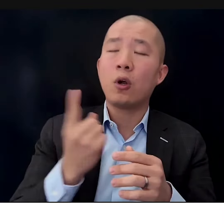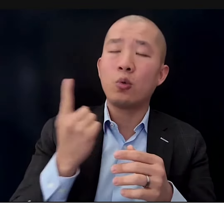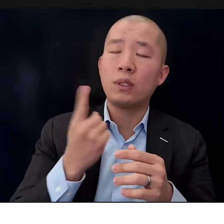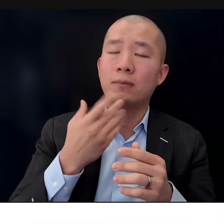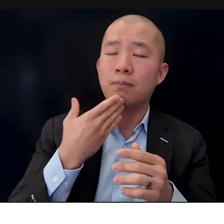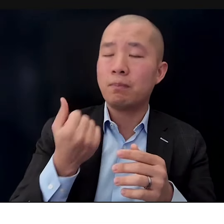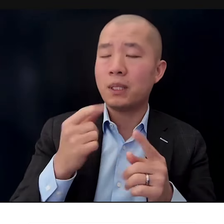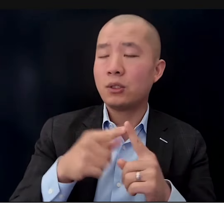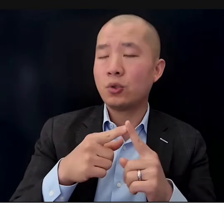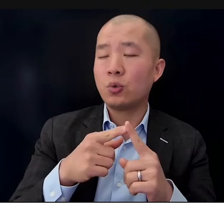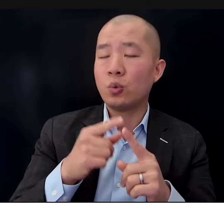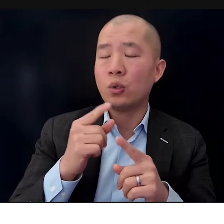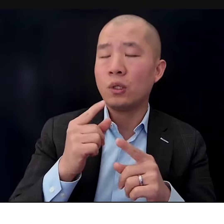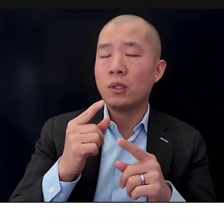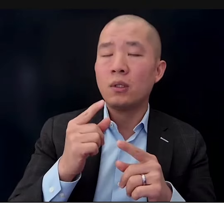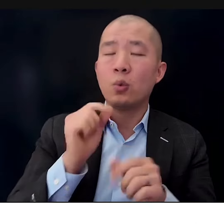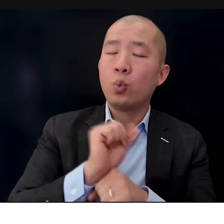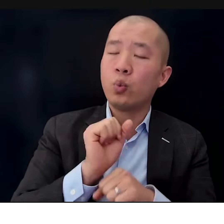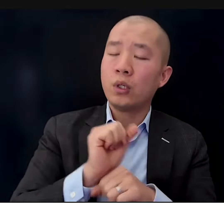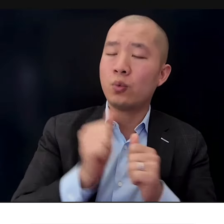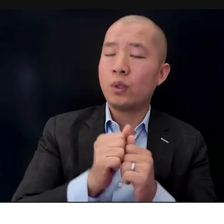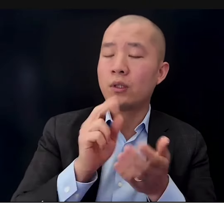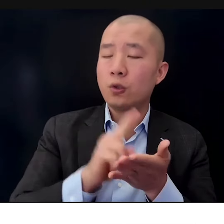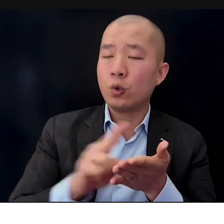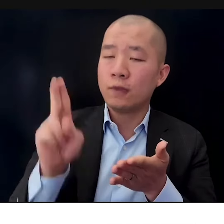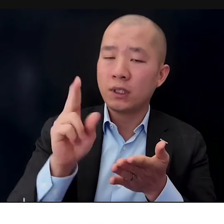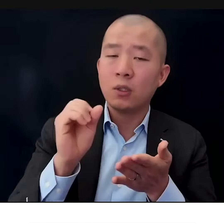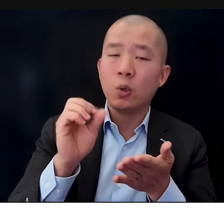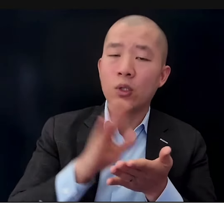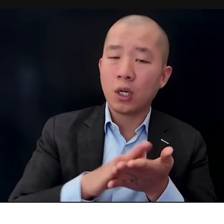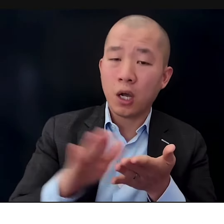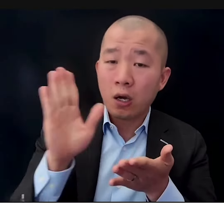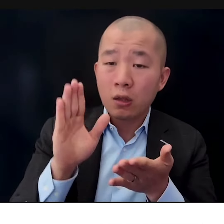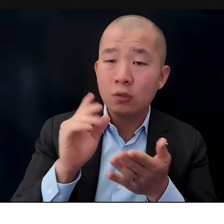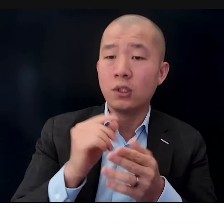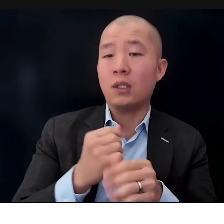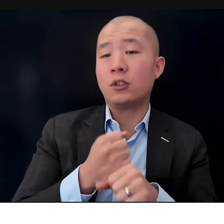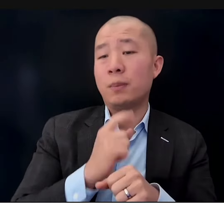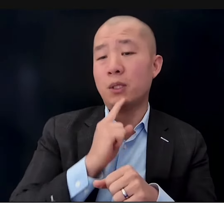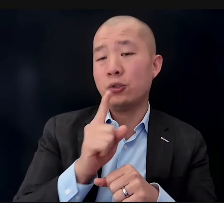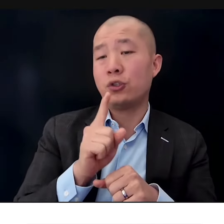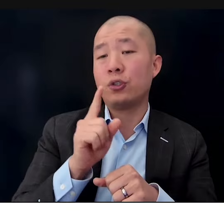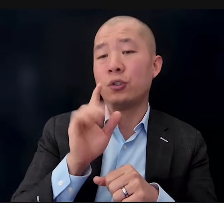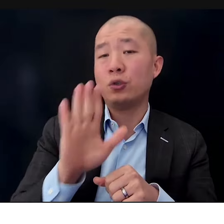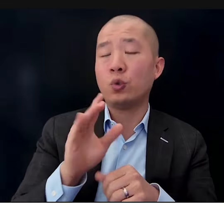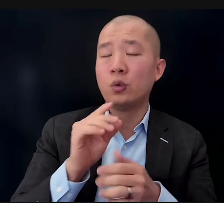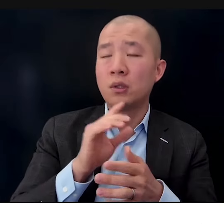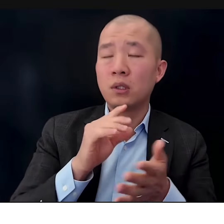It's always best, then, to work with the university or college to ensure your study